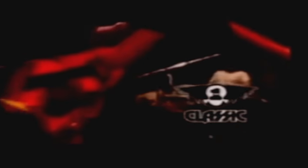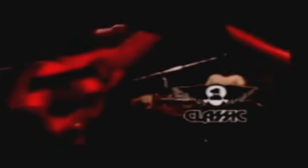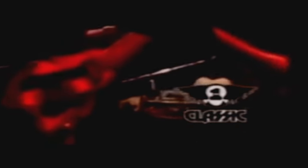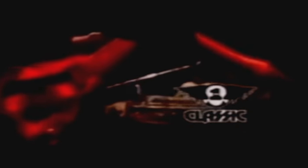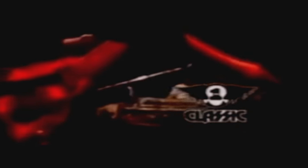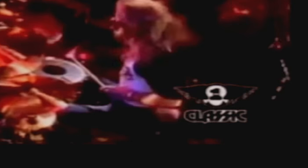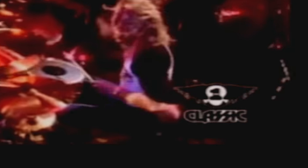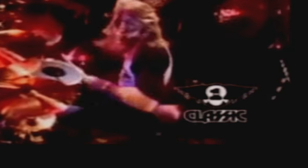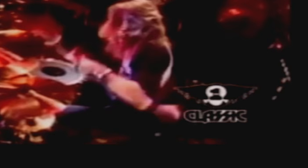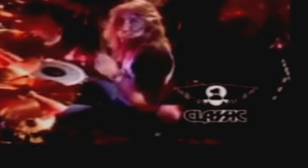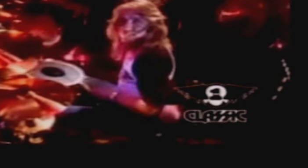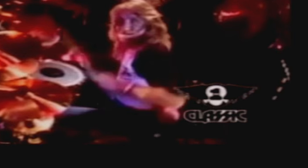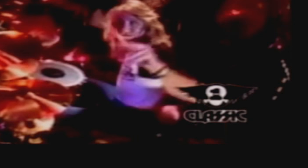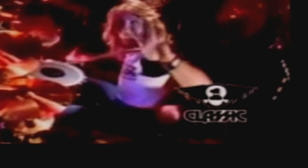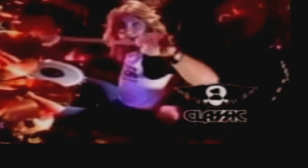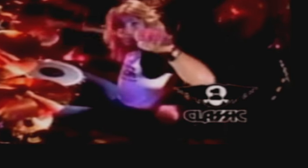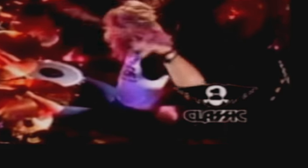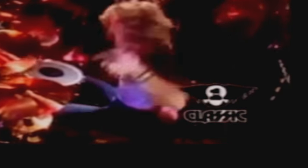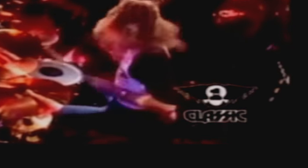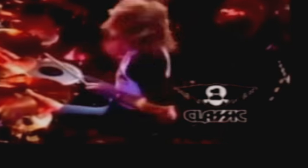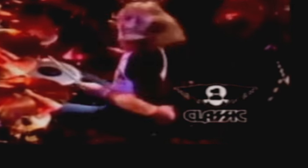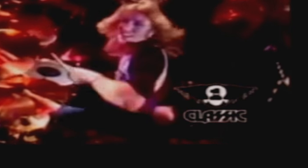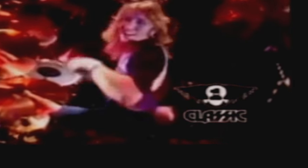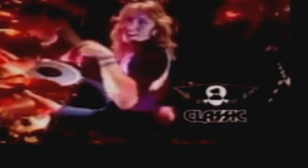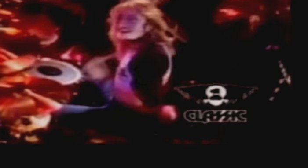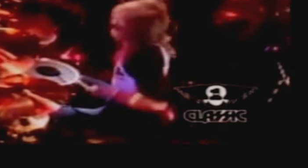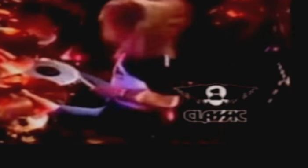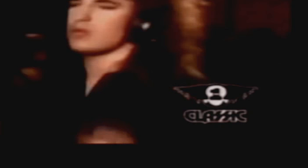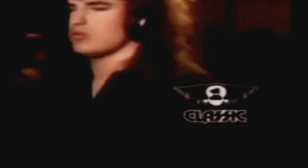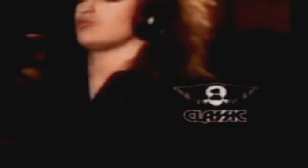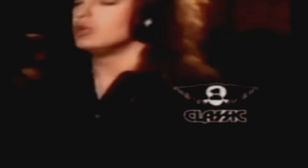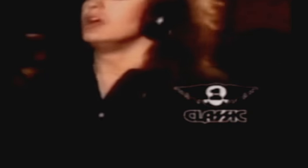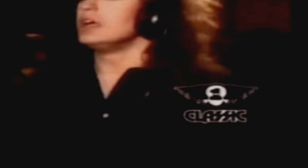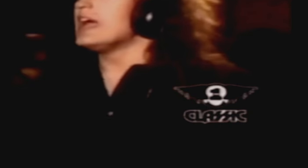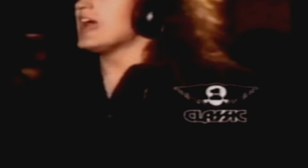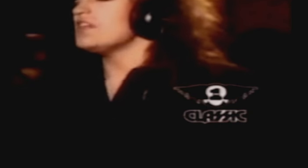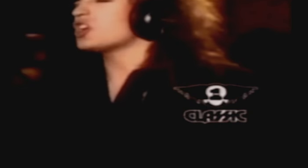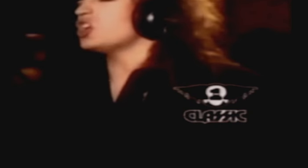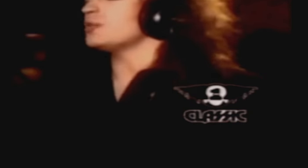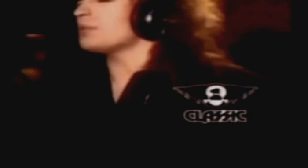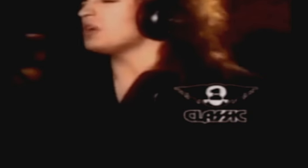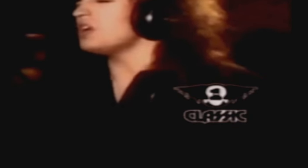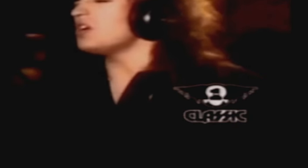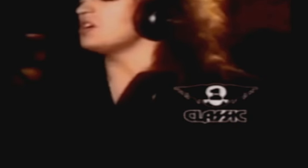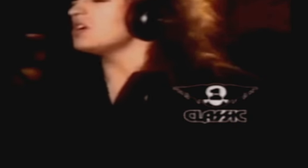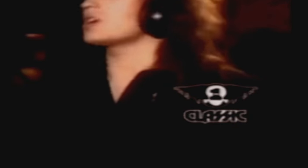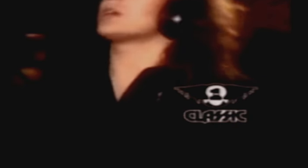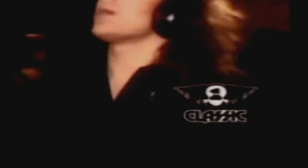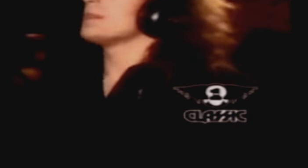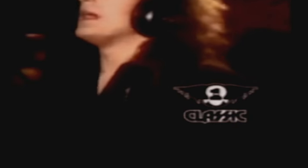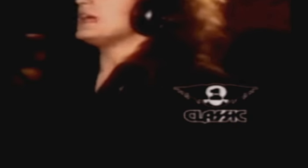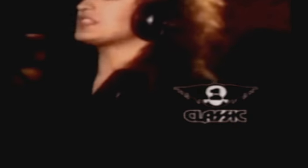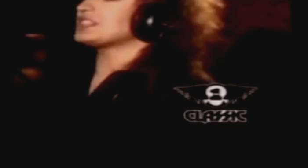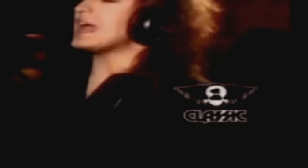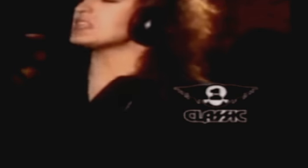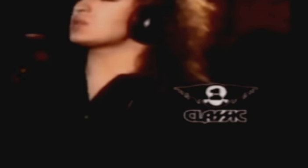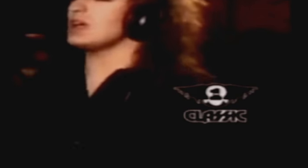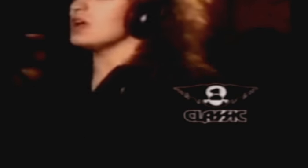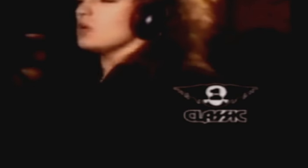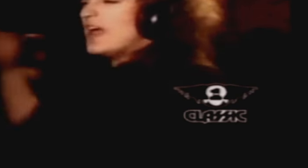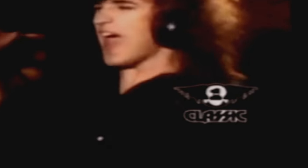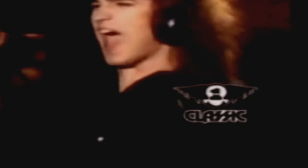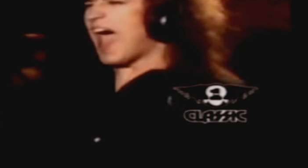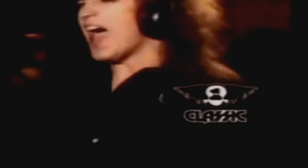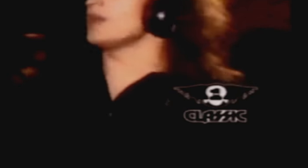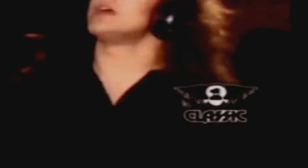the good book says